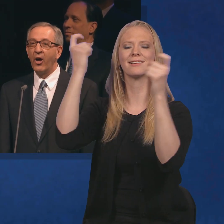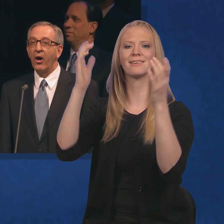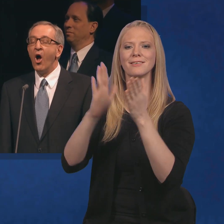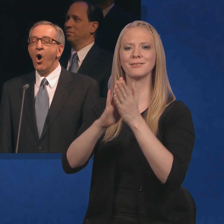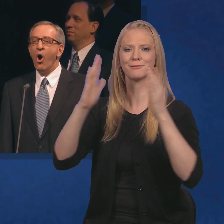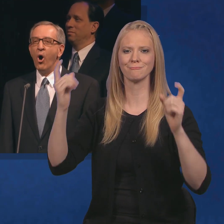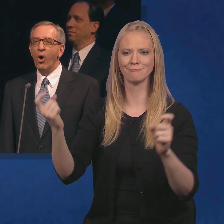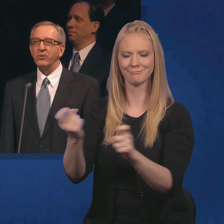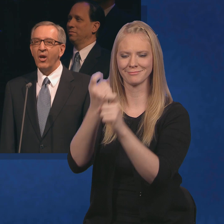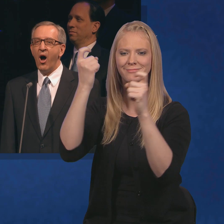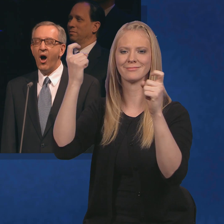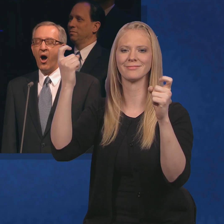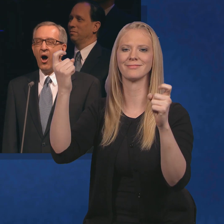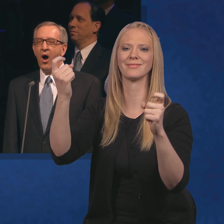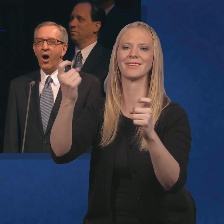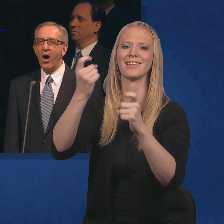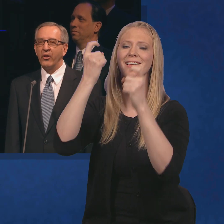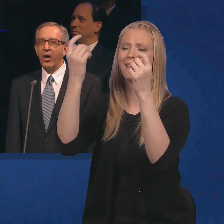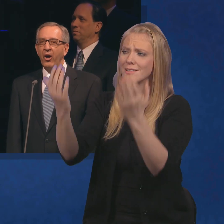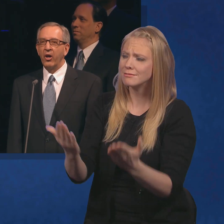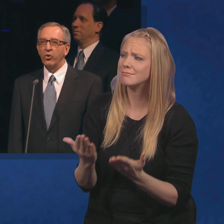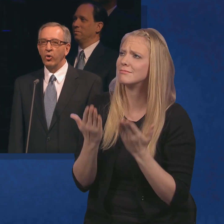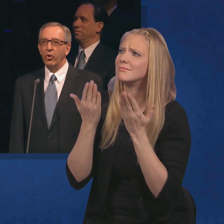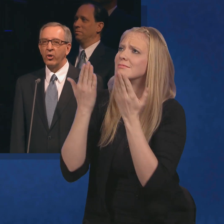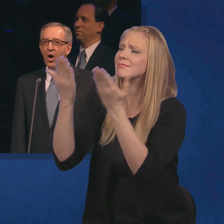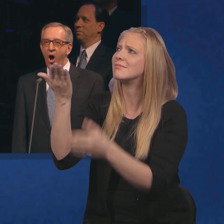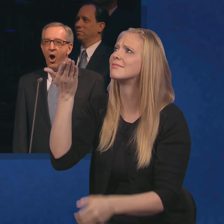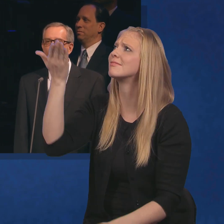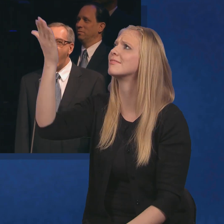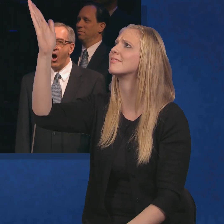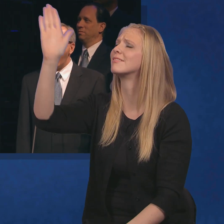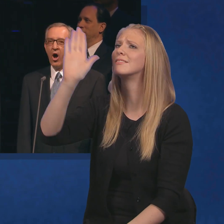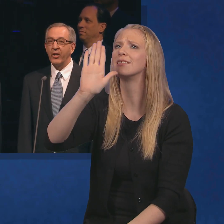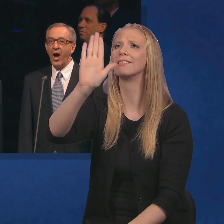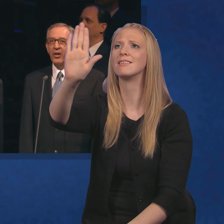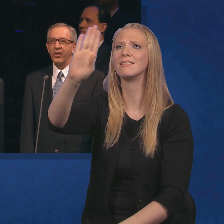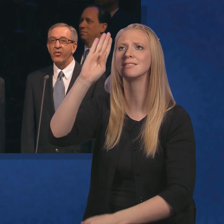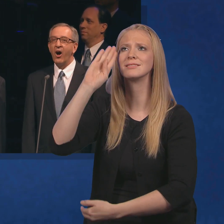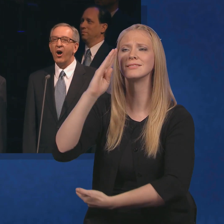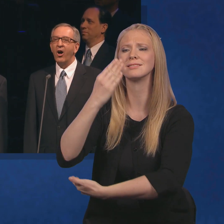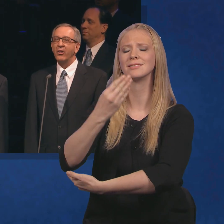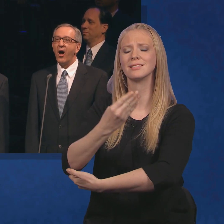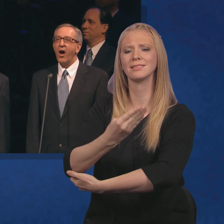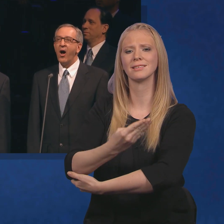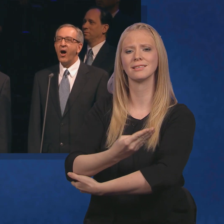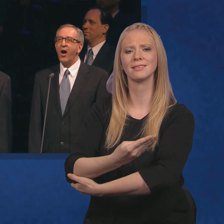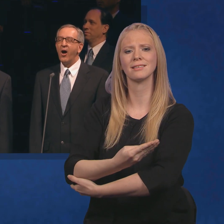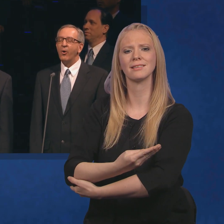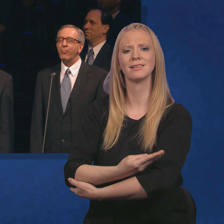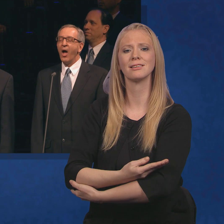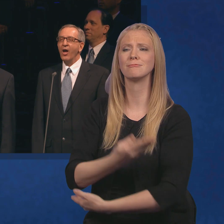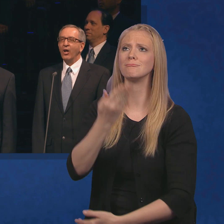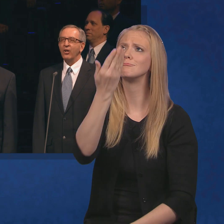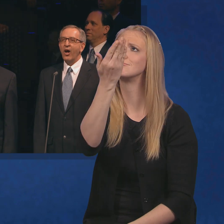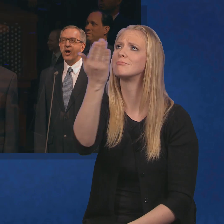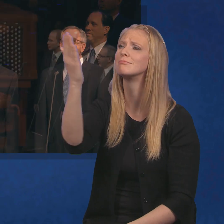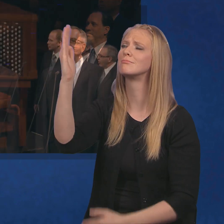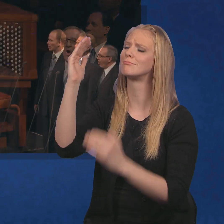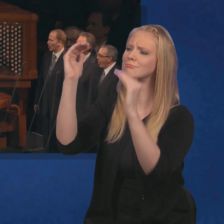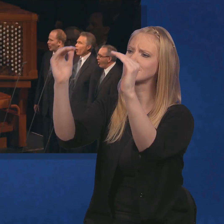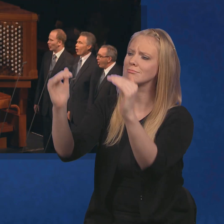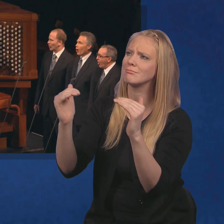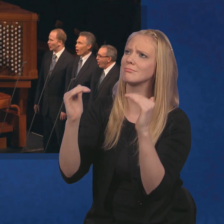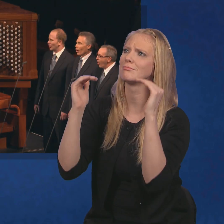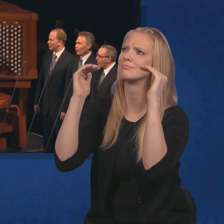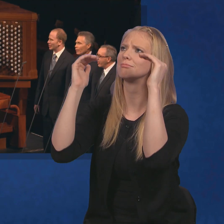Hosanna, Hosanna to God and the Lamb. Let